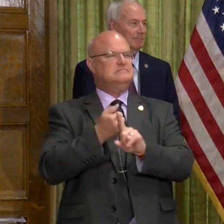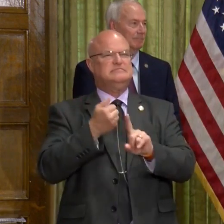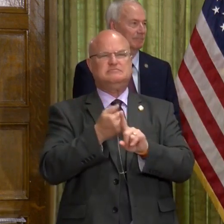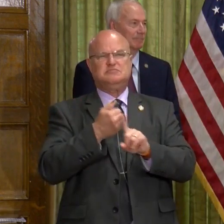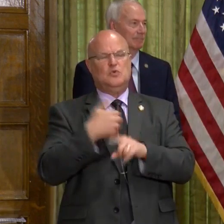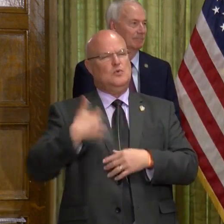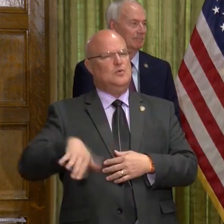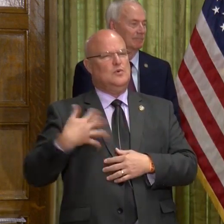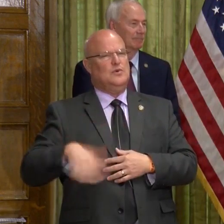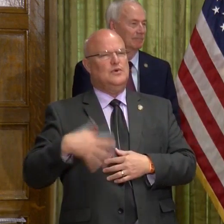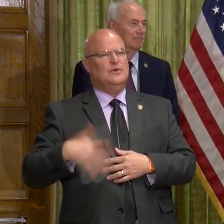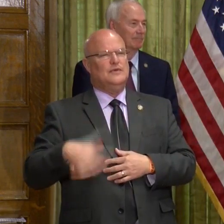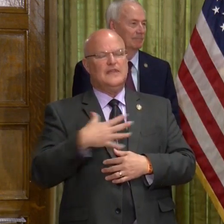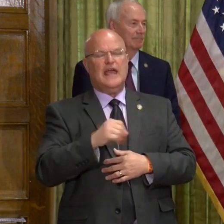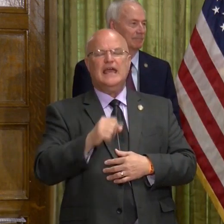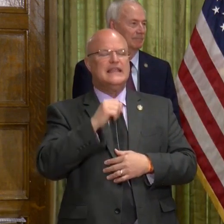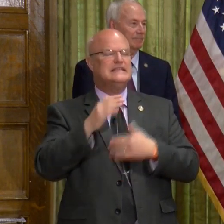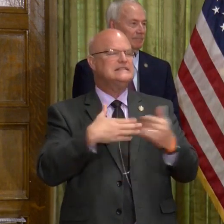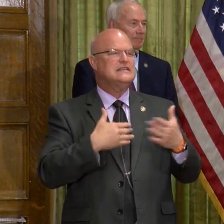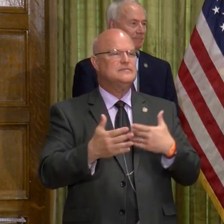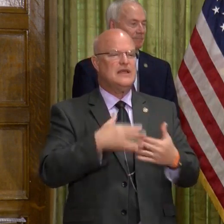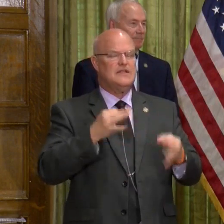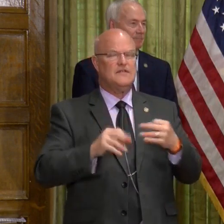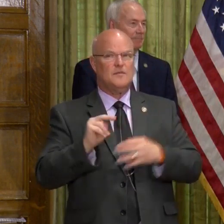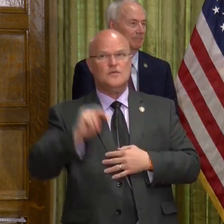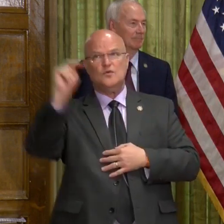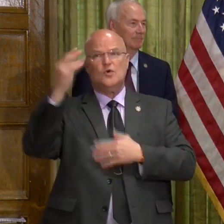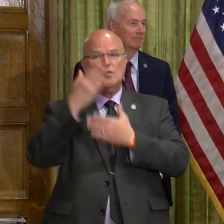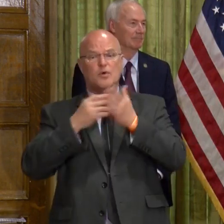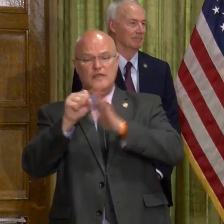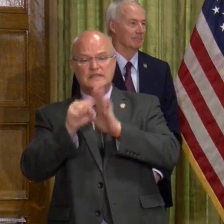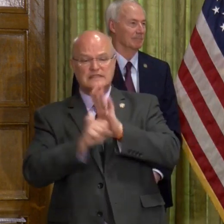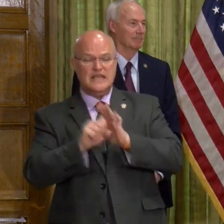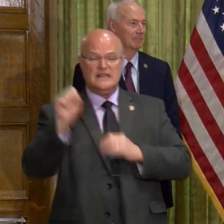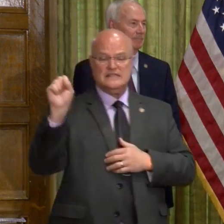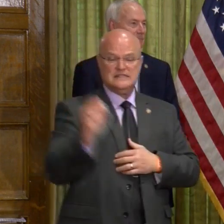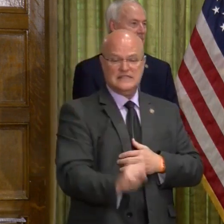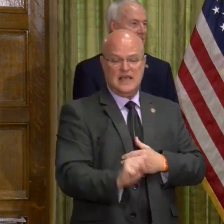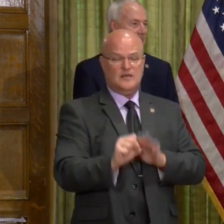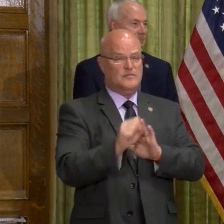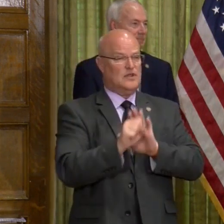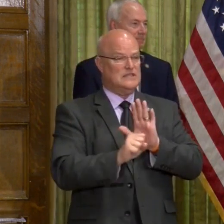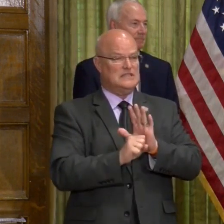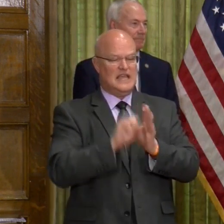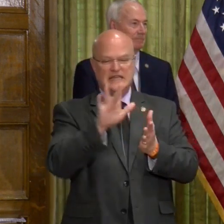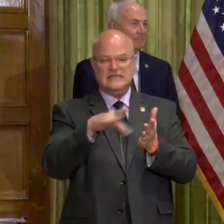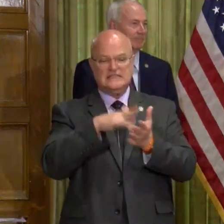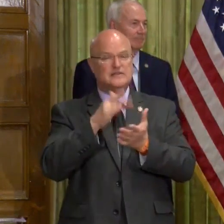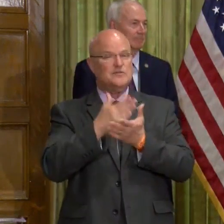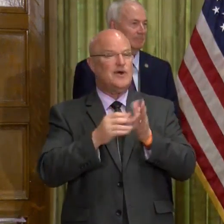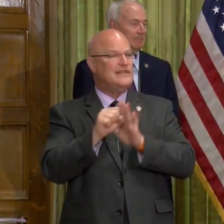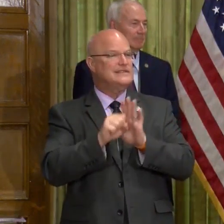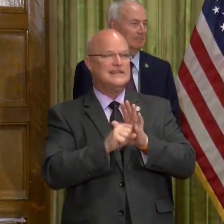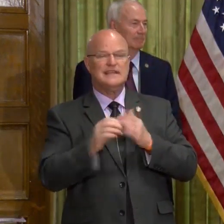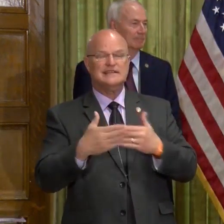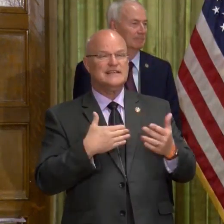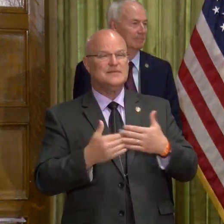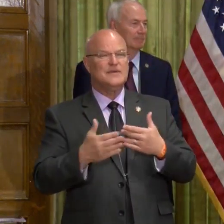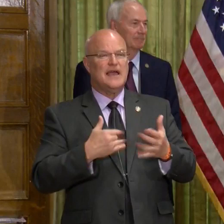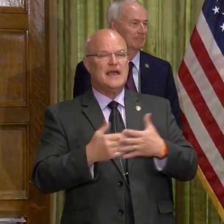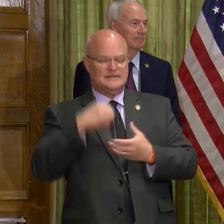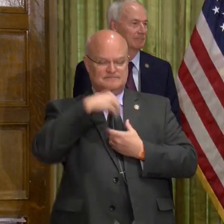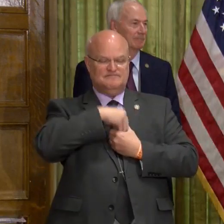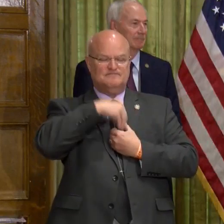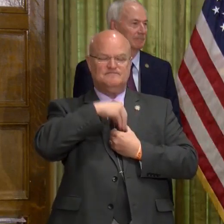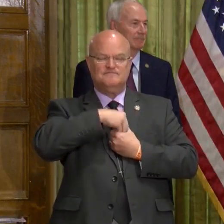other state. And it doesn't really matter whether you're from the north part of the state or the south part of the state or the central part of the state. It's a